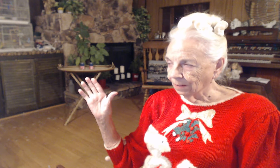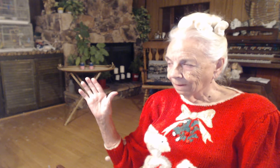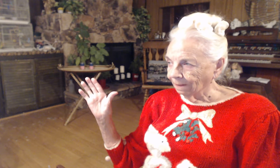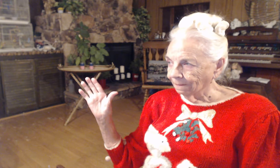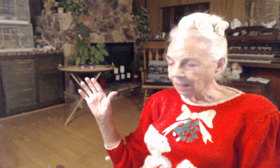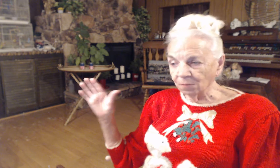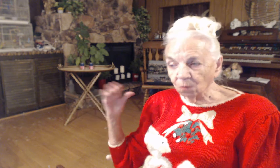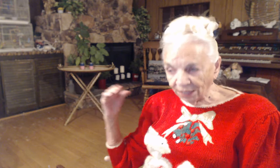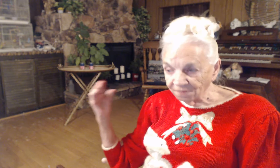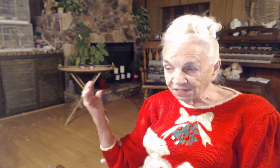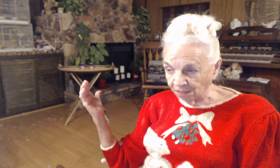But we have some.